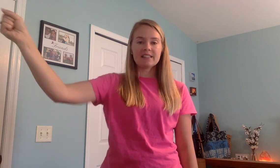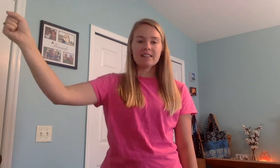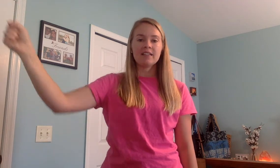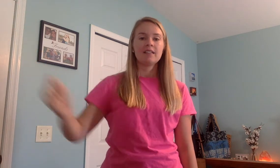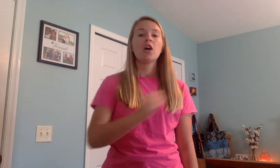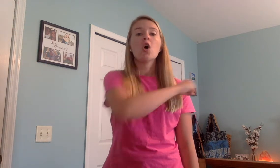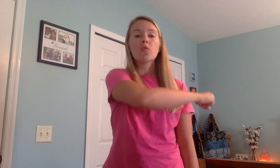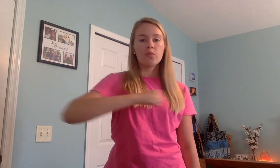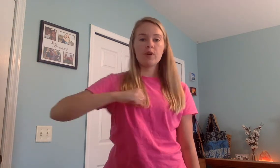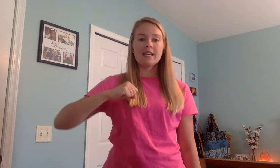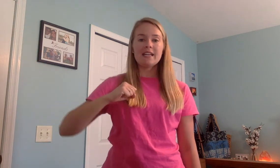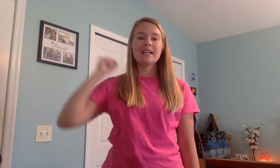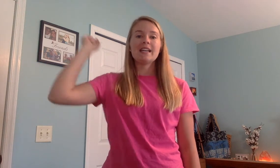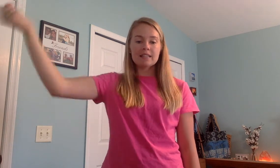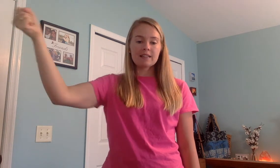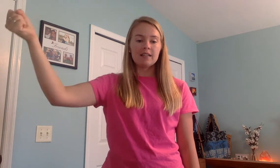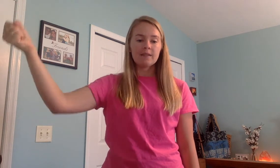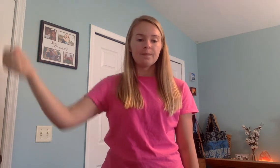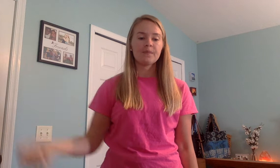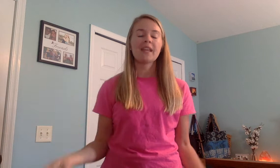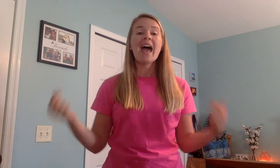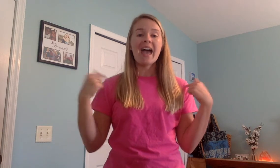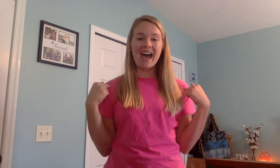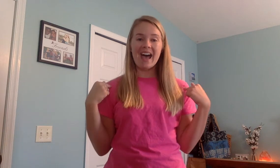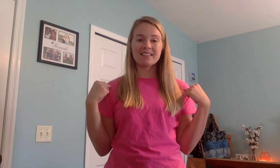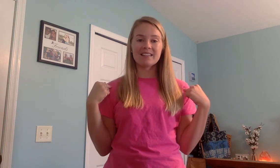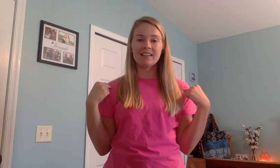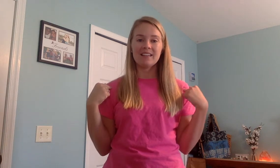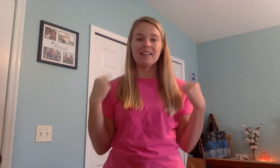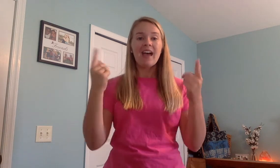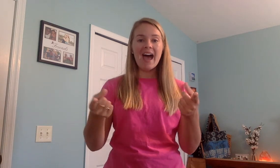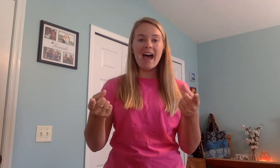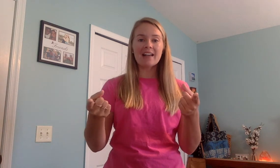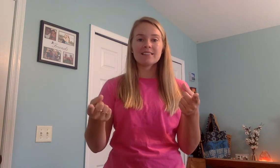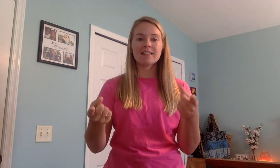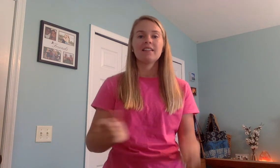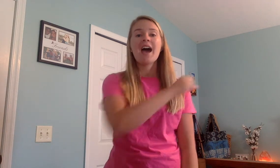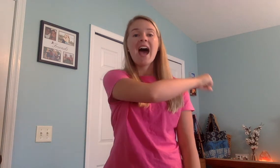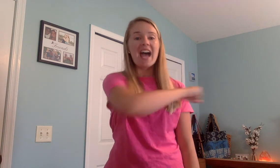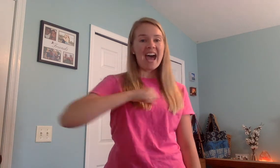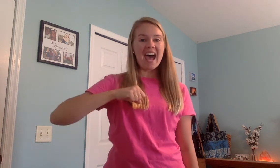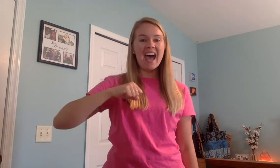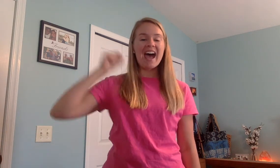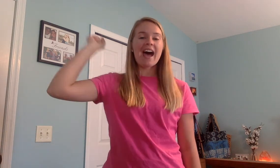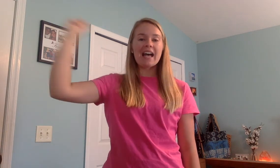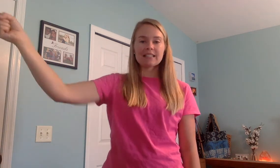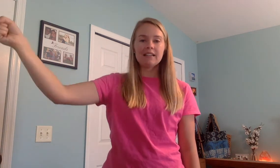wrist ask ask ask